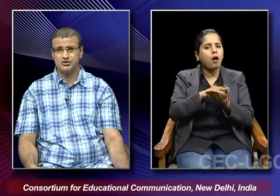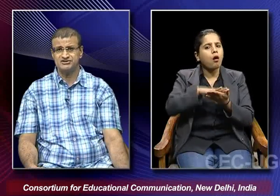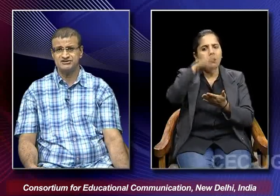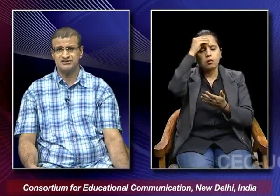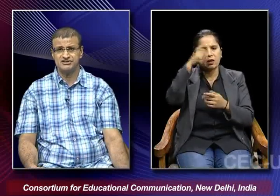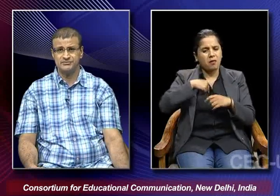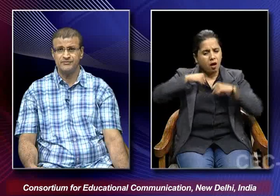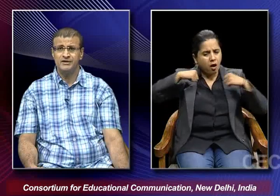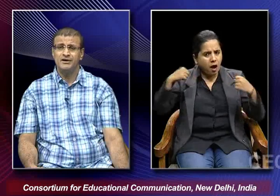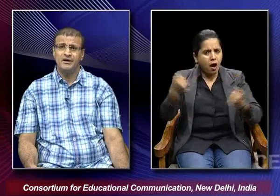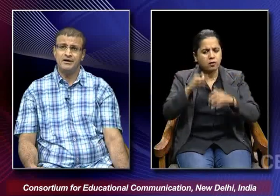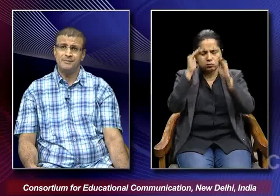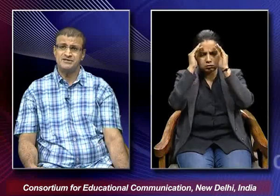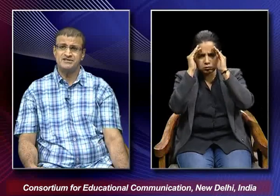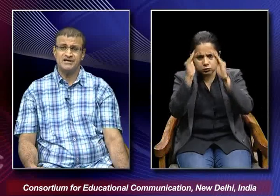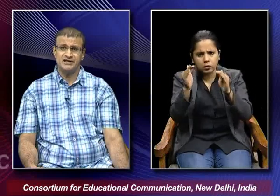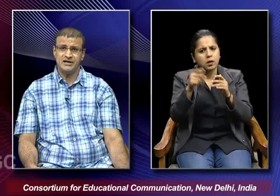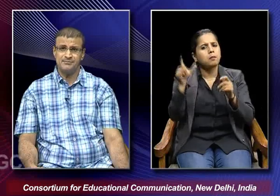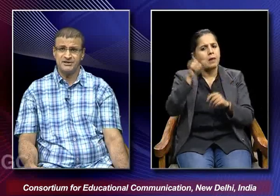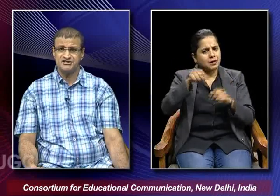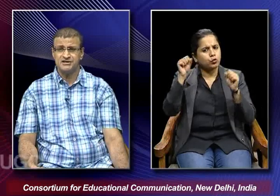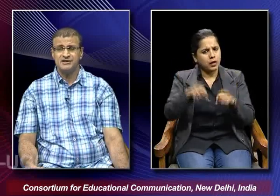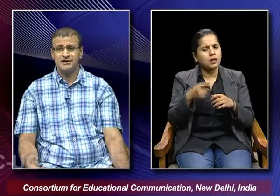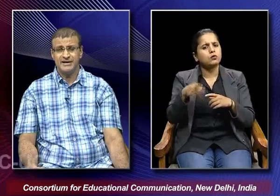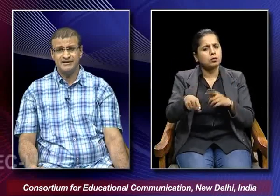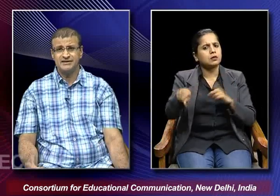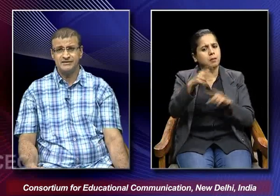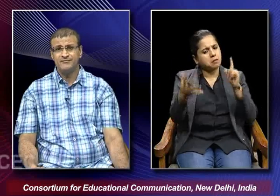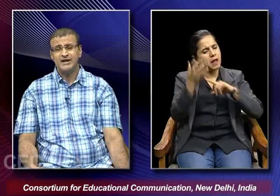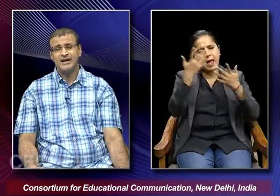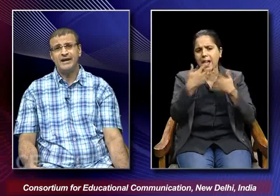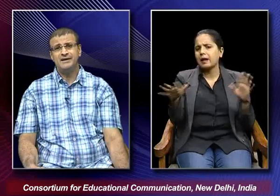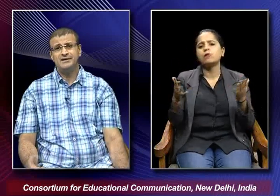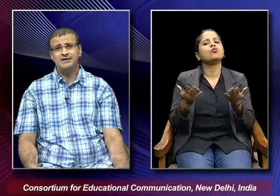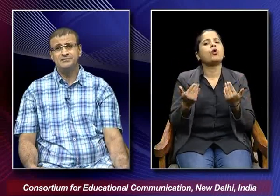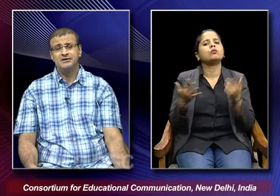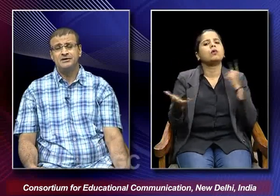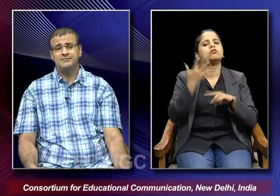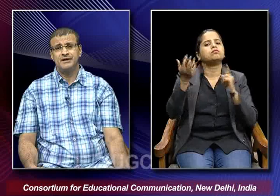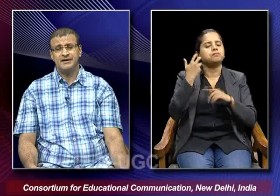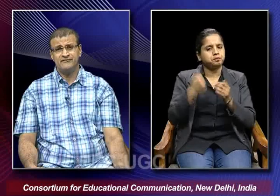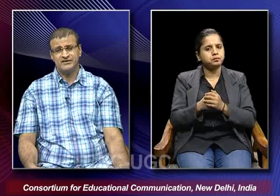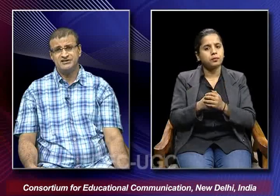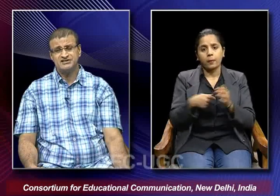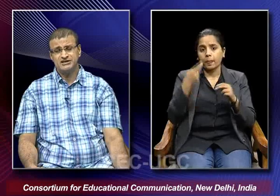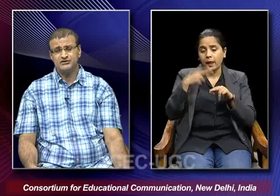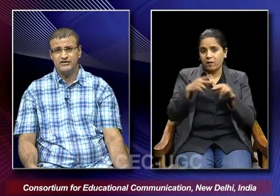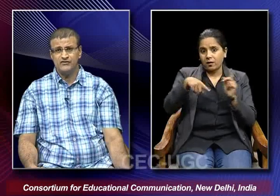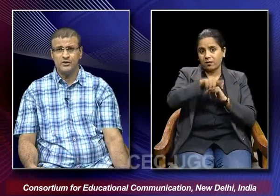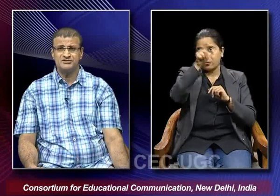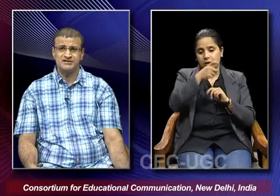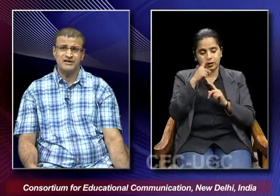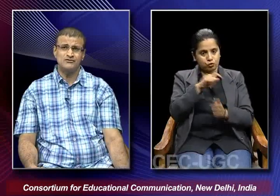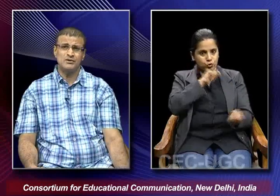concentration a person can accomplish anything and if these kinds of